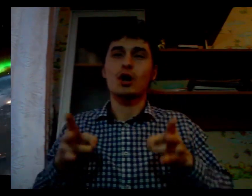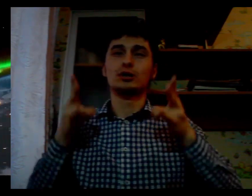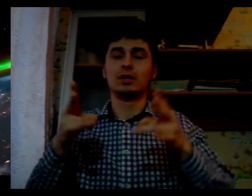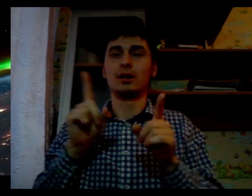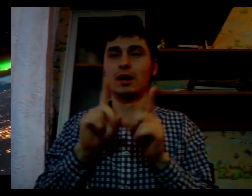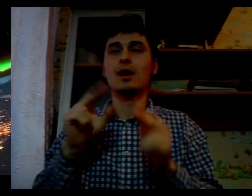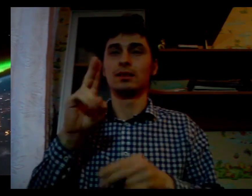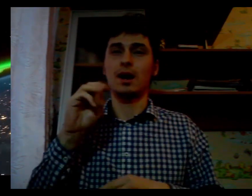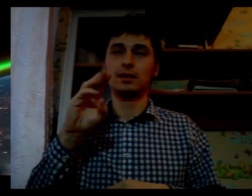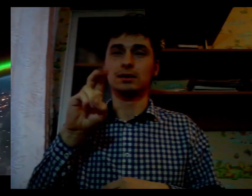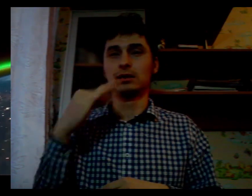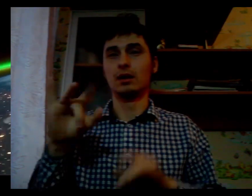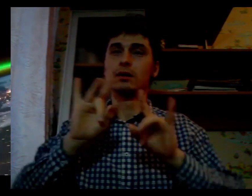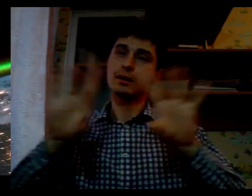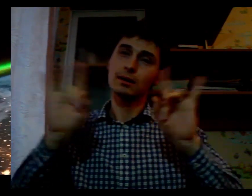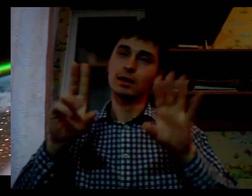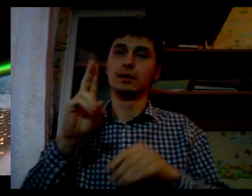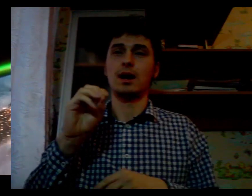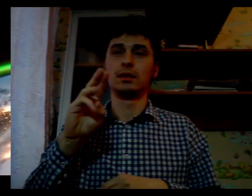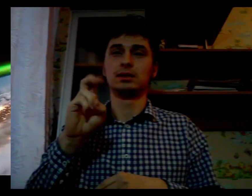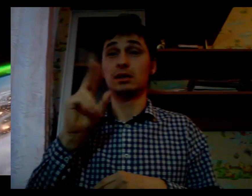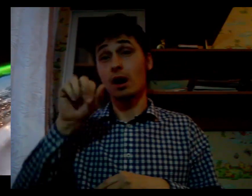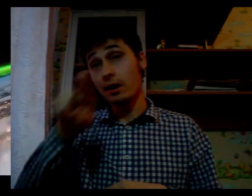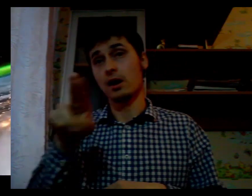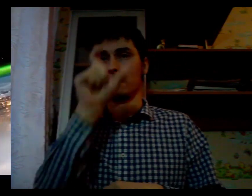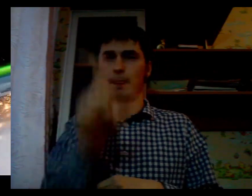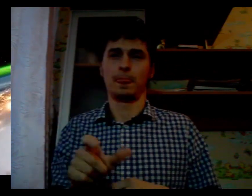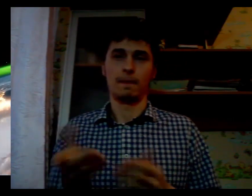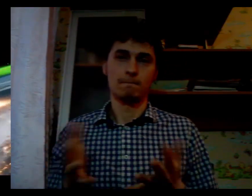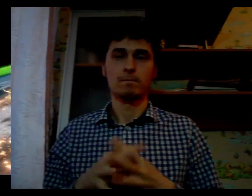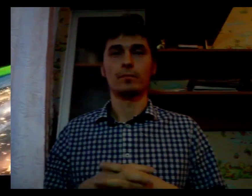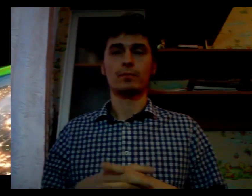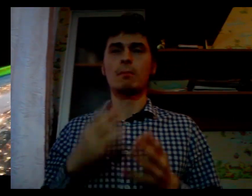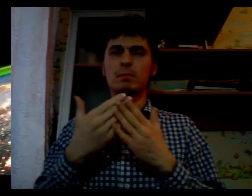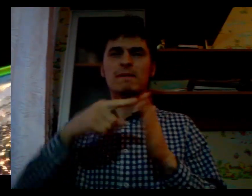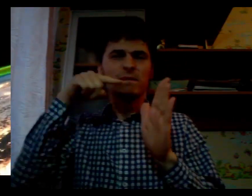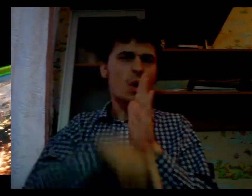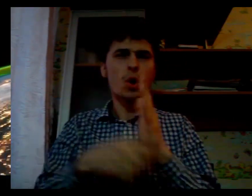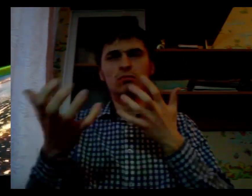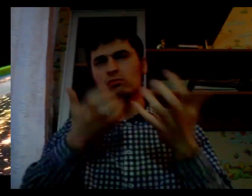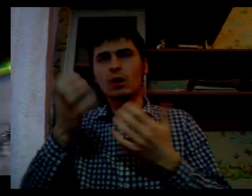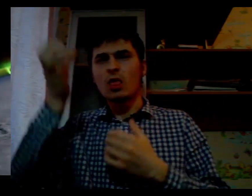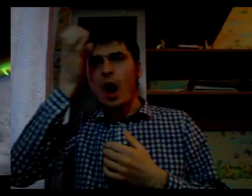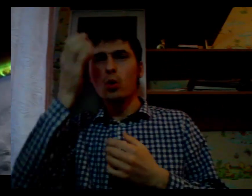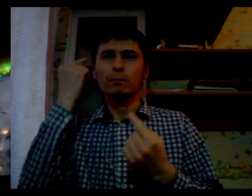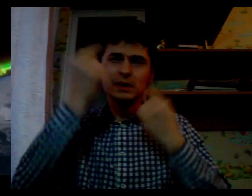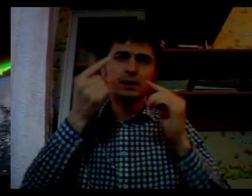Realizing this goal will require an intrepidorial spirit, a new generation of scientists.